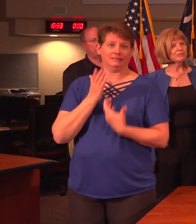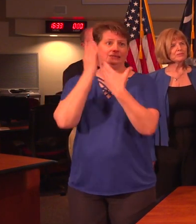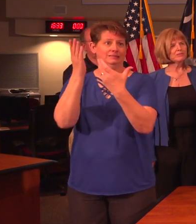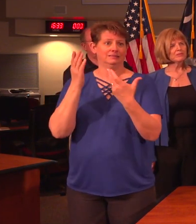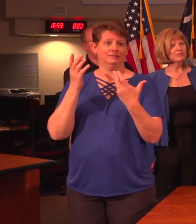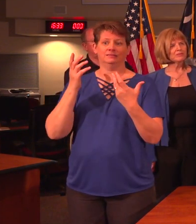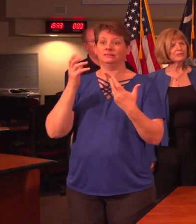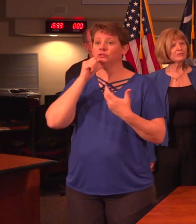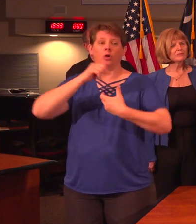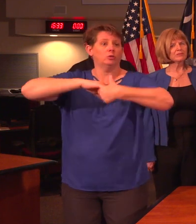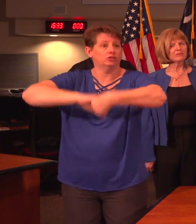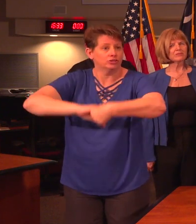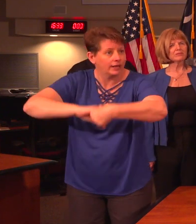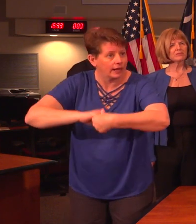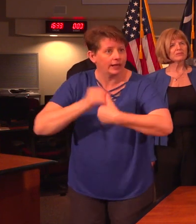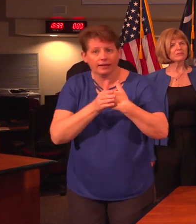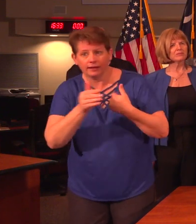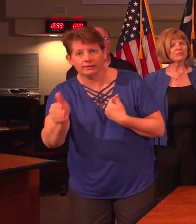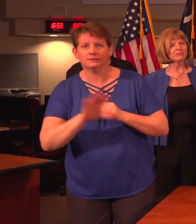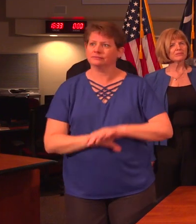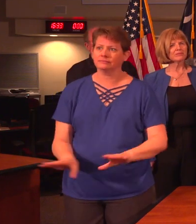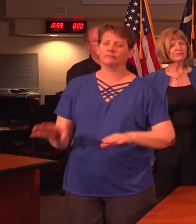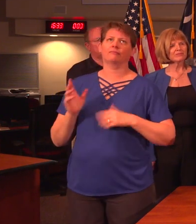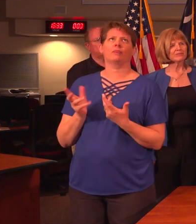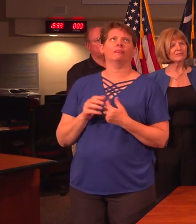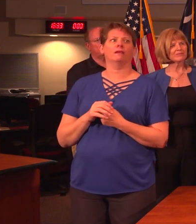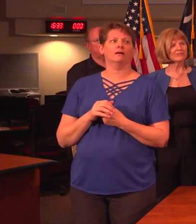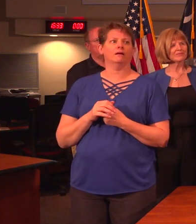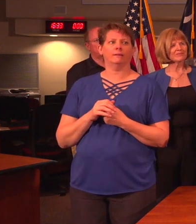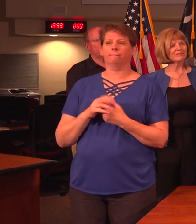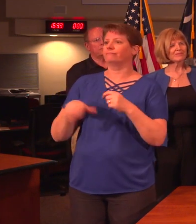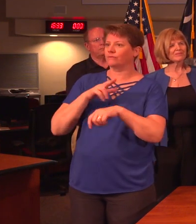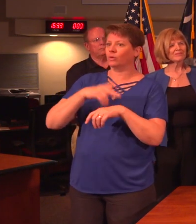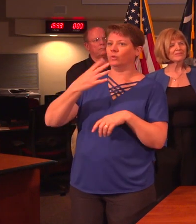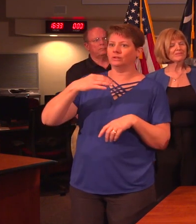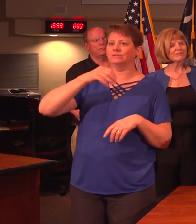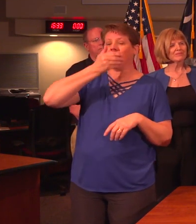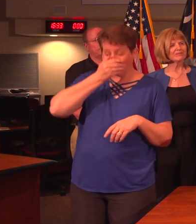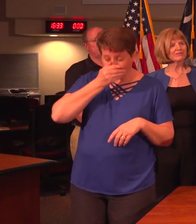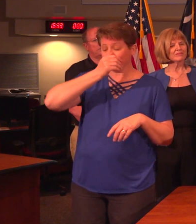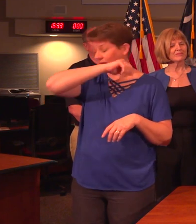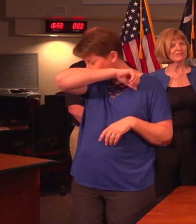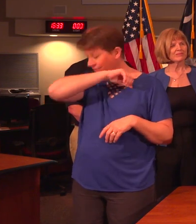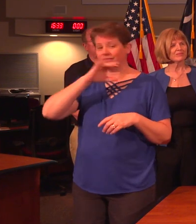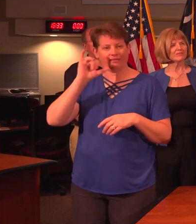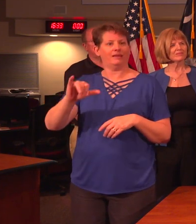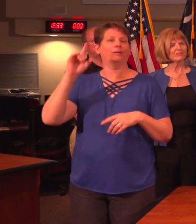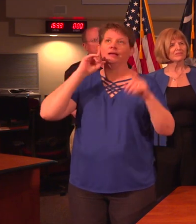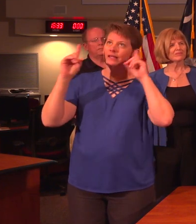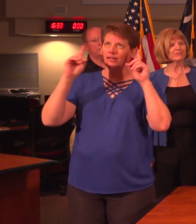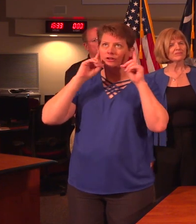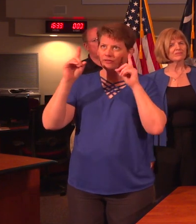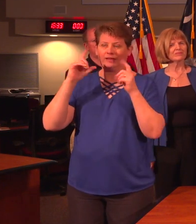consider not shaking hands for the foreseeable future, and, of course, always cover your nose and mouth when you sneeze. We hear those every